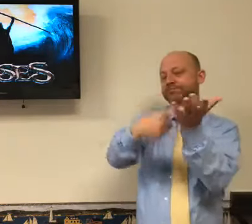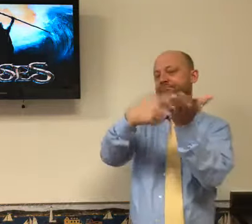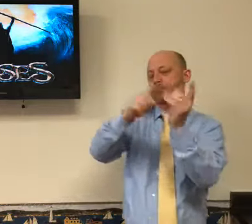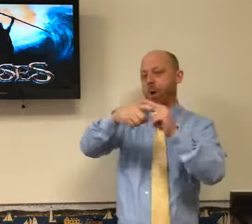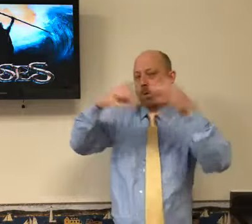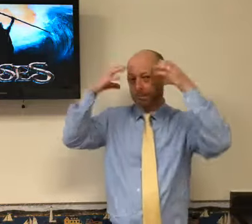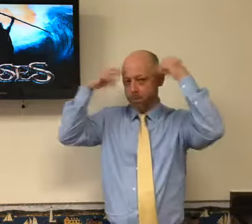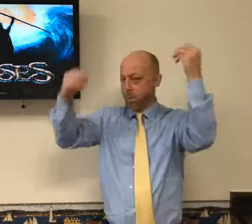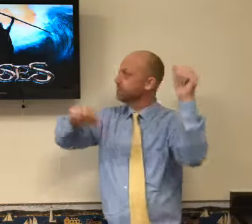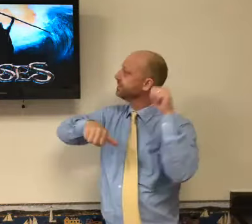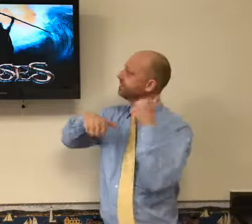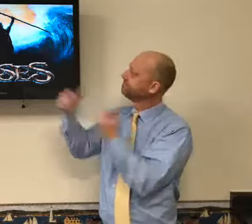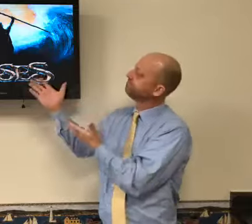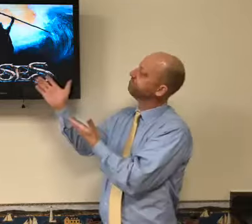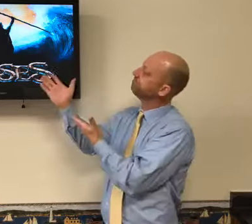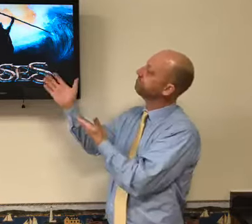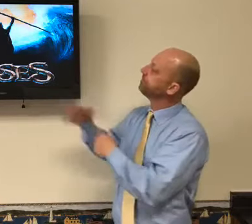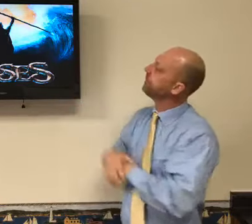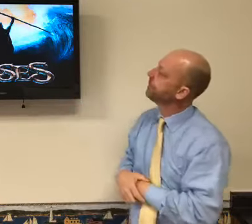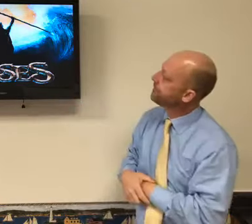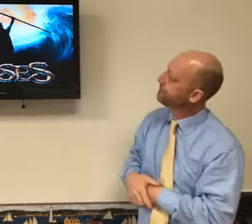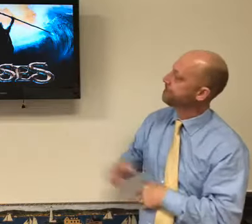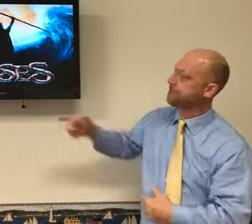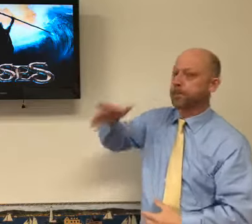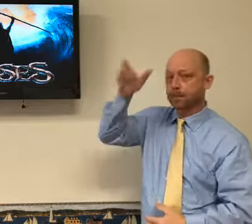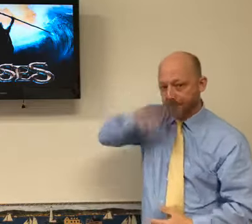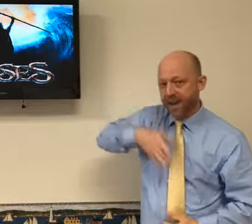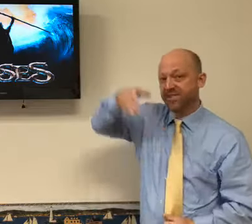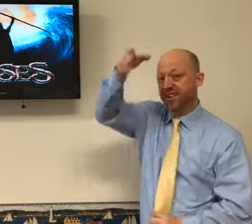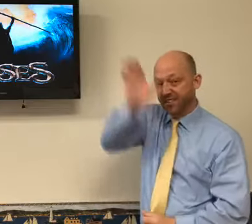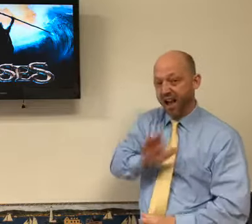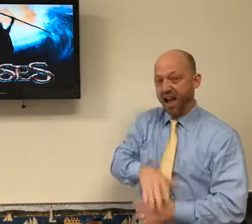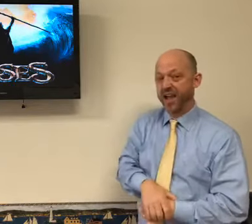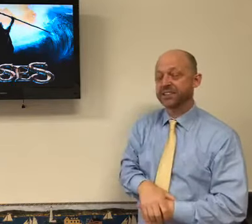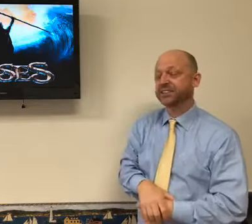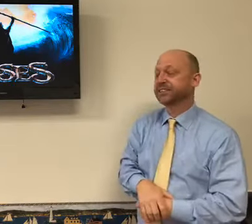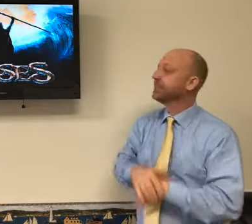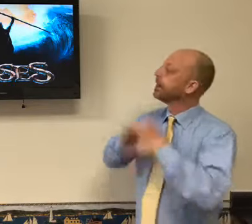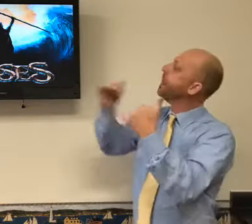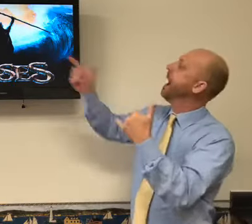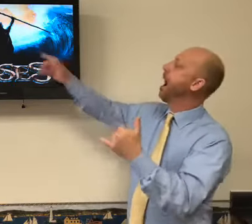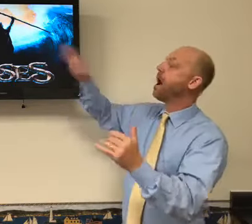I want to discuss about this man named Moses. He was a man of God.